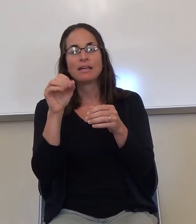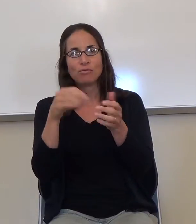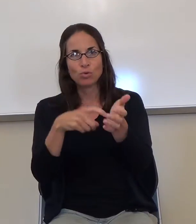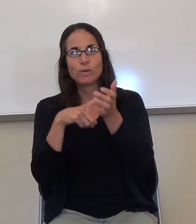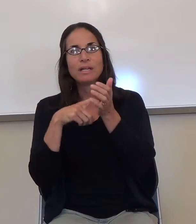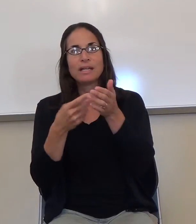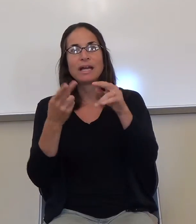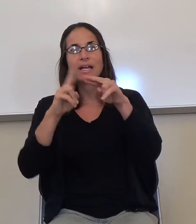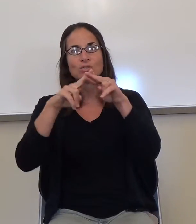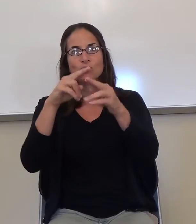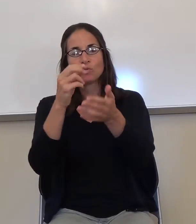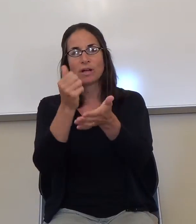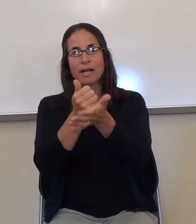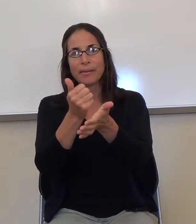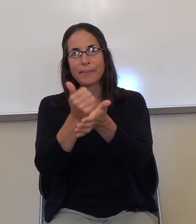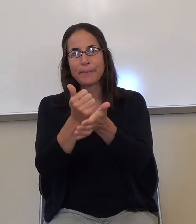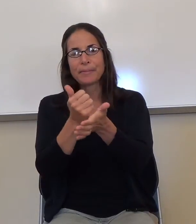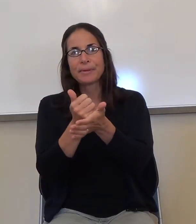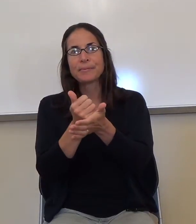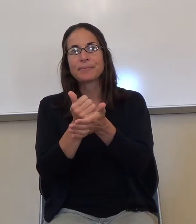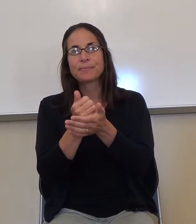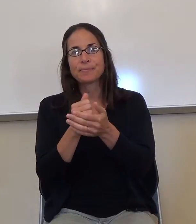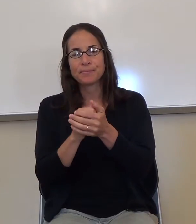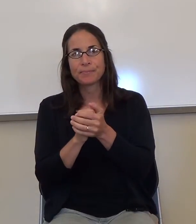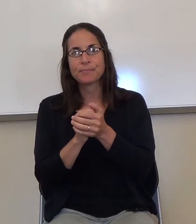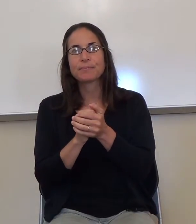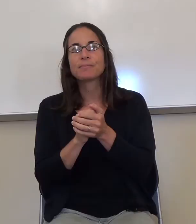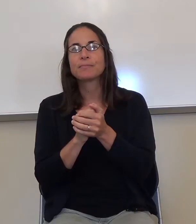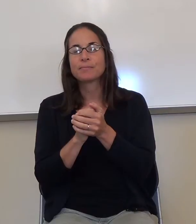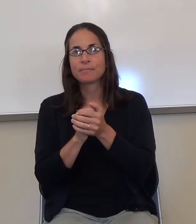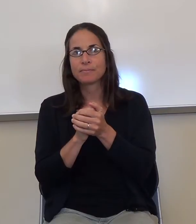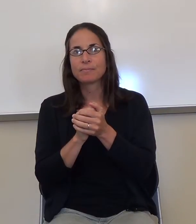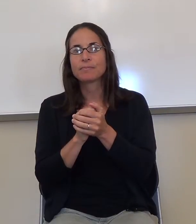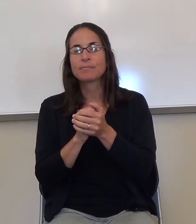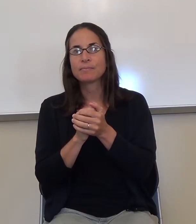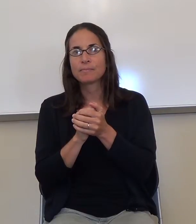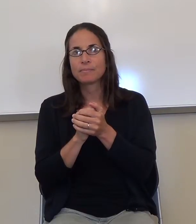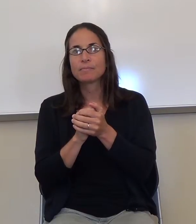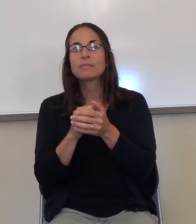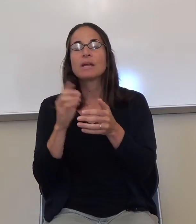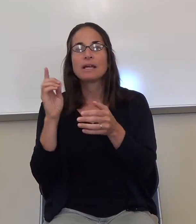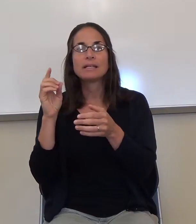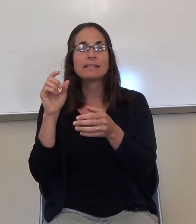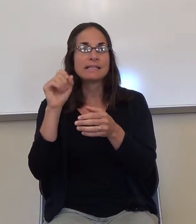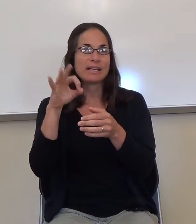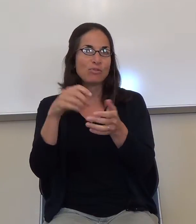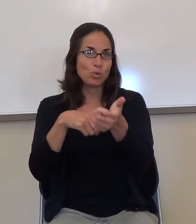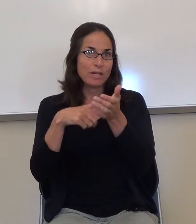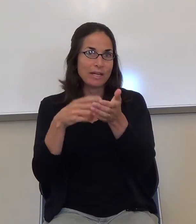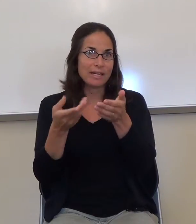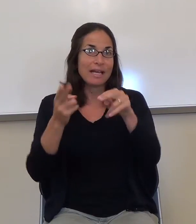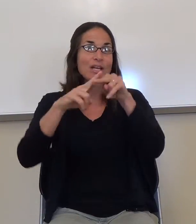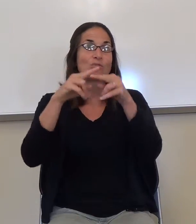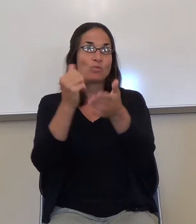Please bring this form and the attached assignment to your instructor's office